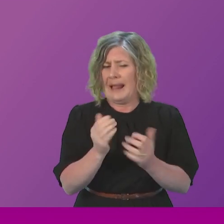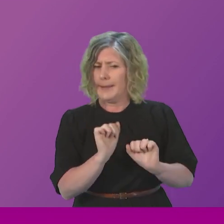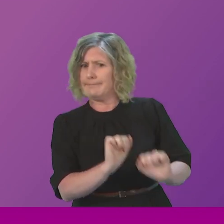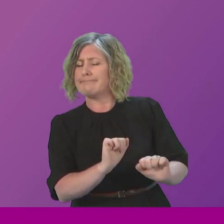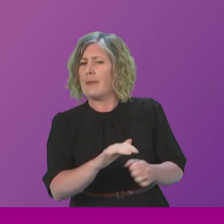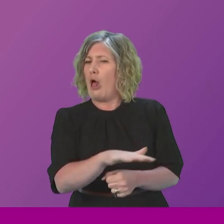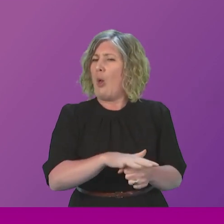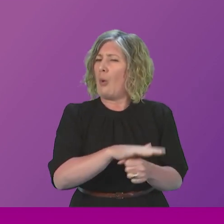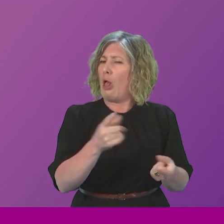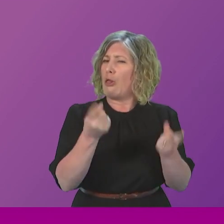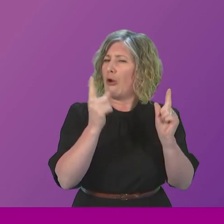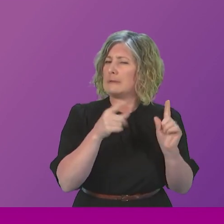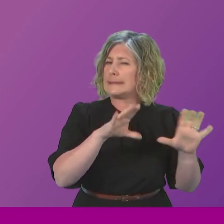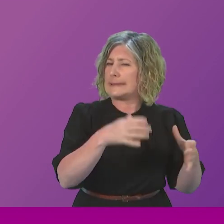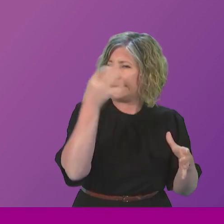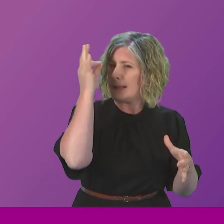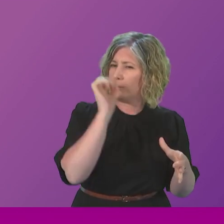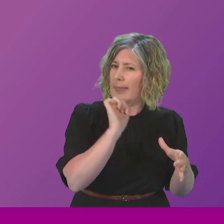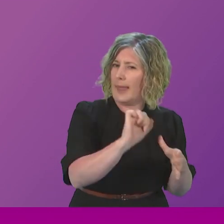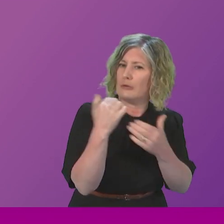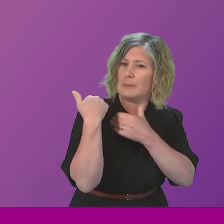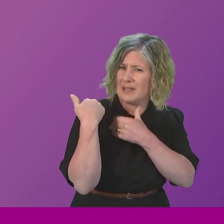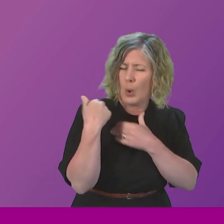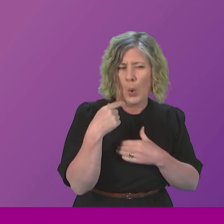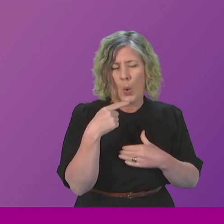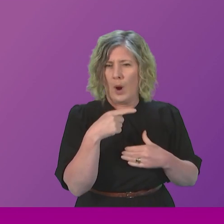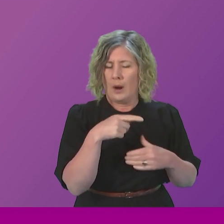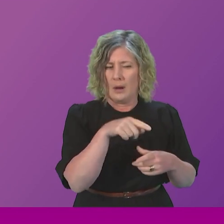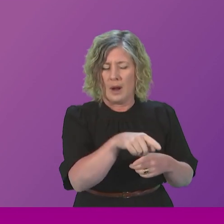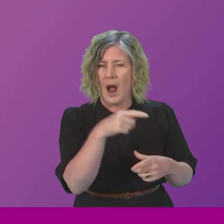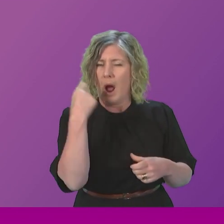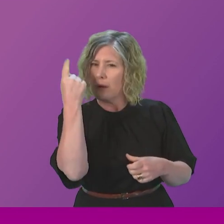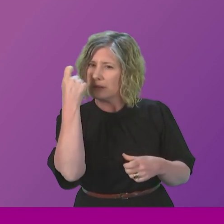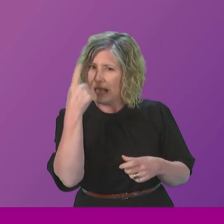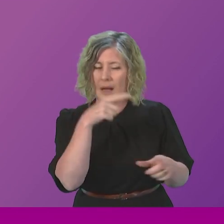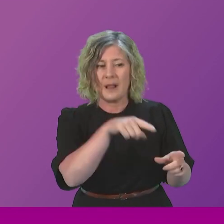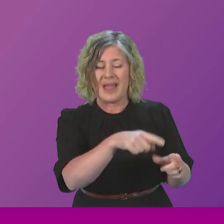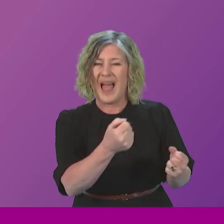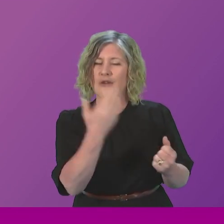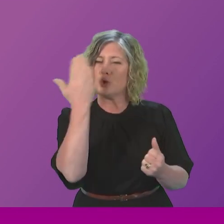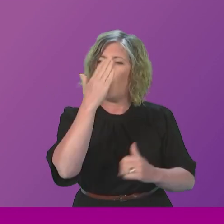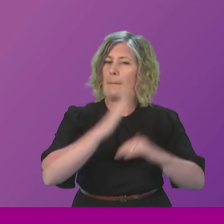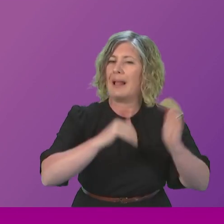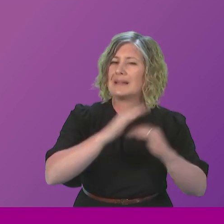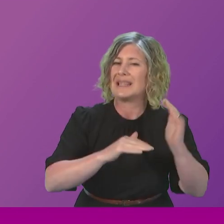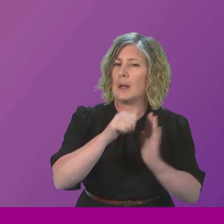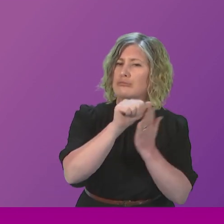authority matters. Now, what Neil Bibby is asking me to do is take money out of the current school building programme and, of course,